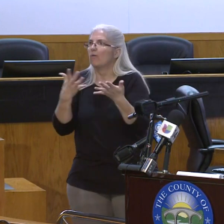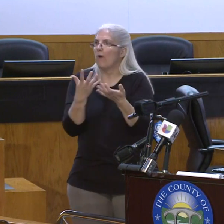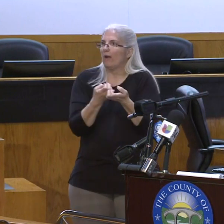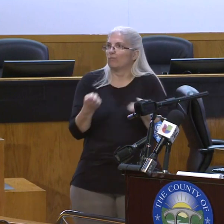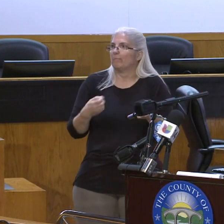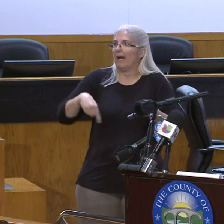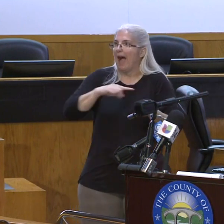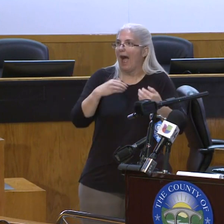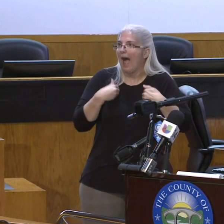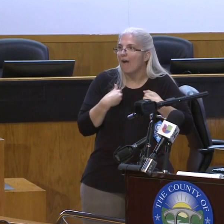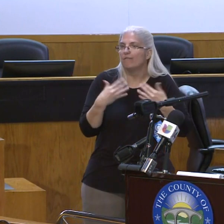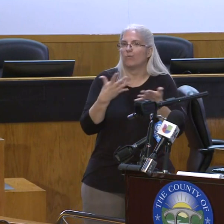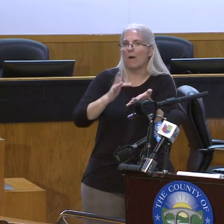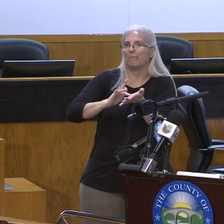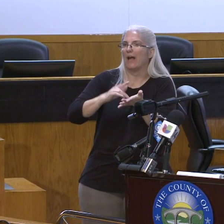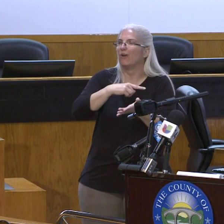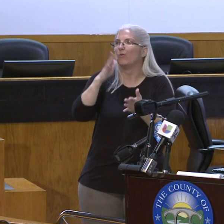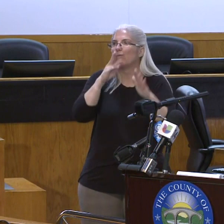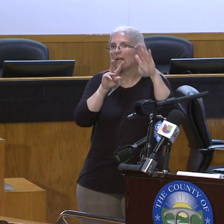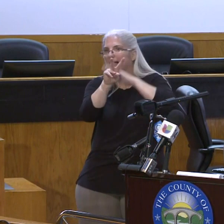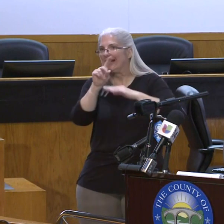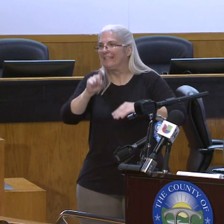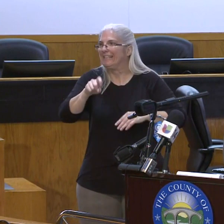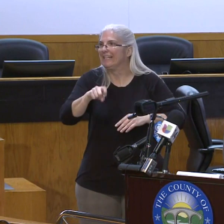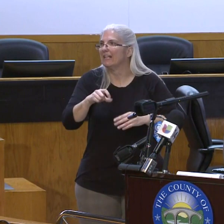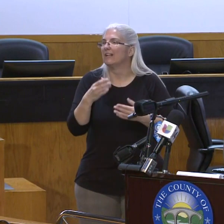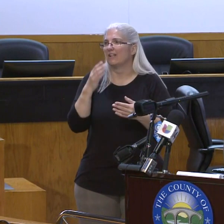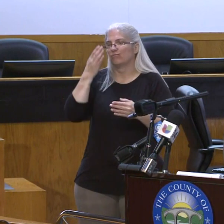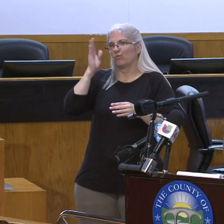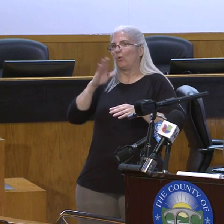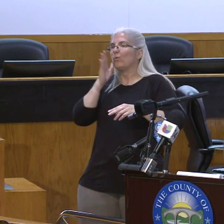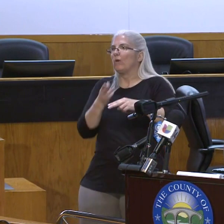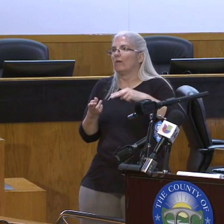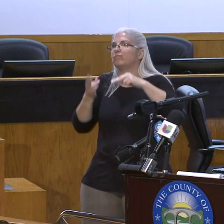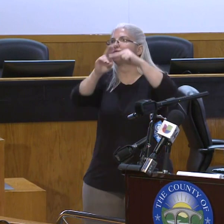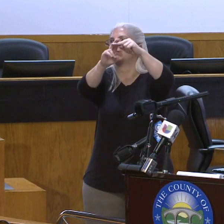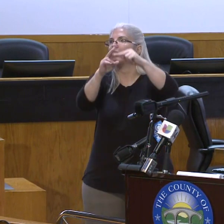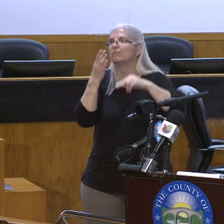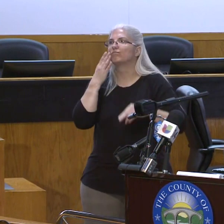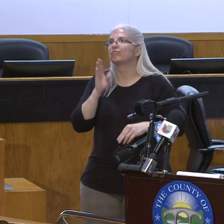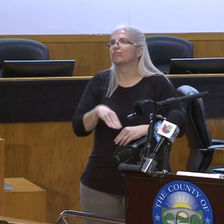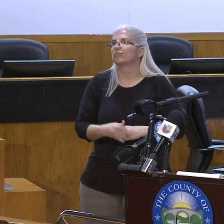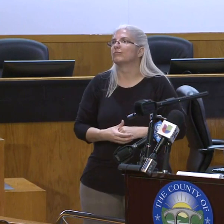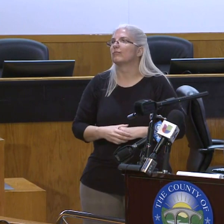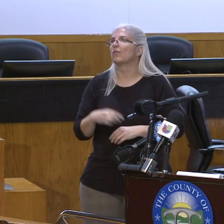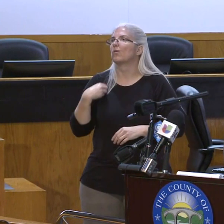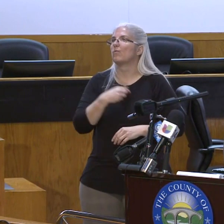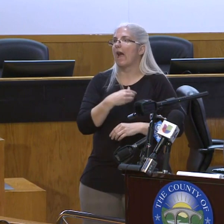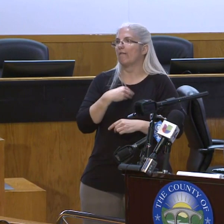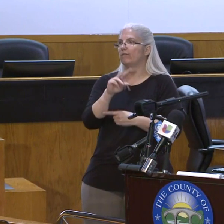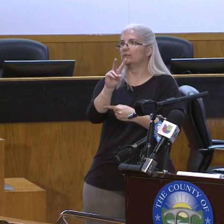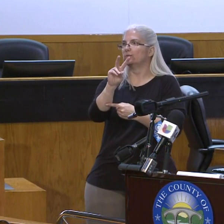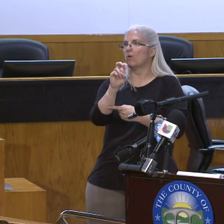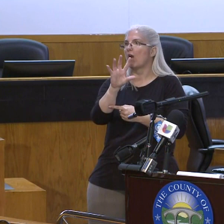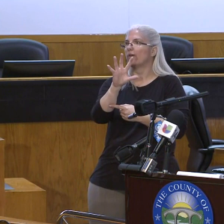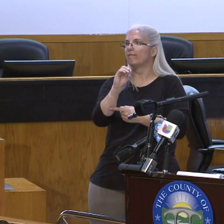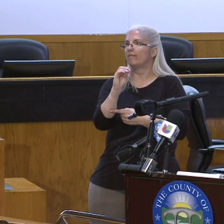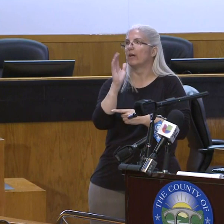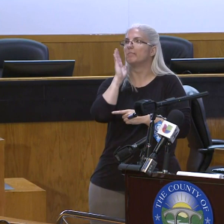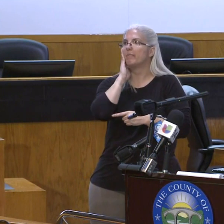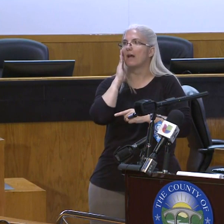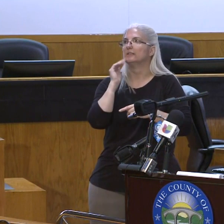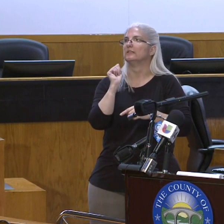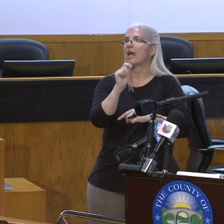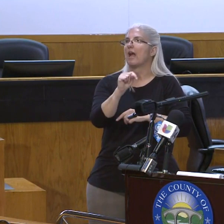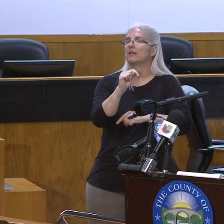increase in volume. We're adding 250 beds at the Santa Clara Convention Center. Those beds will be